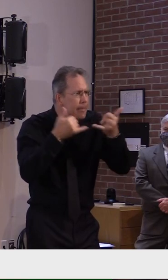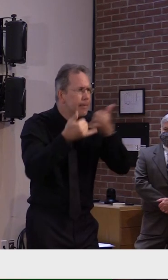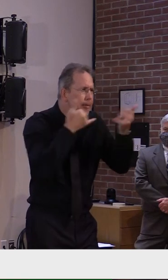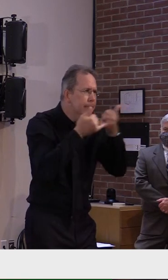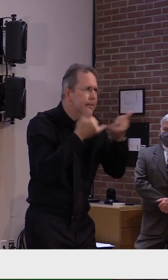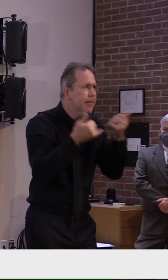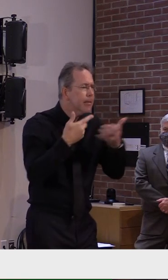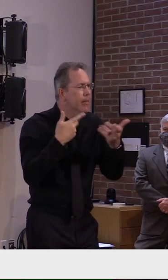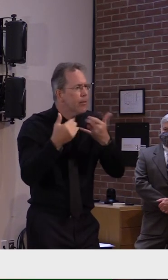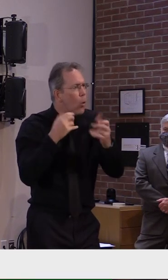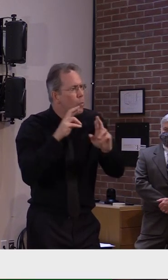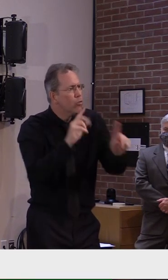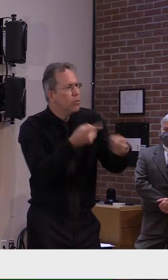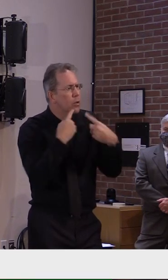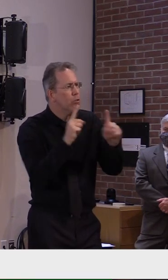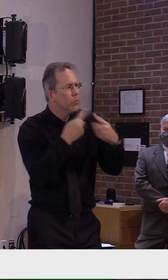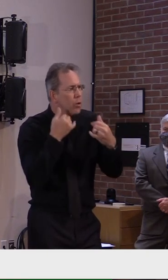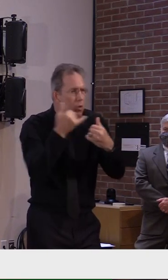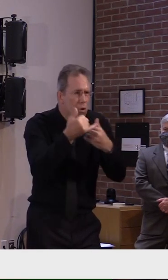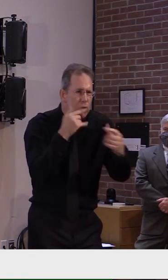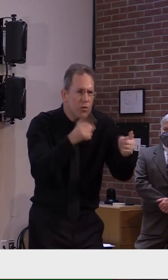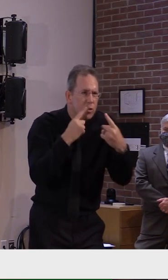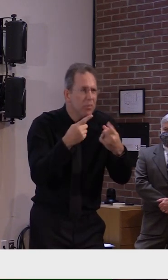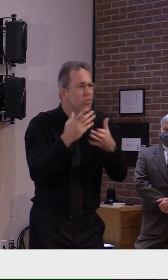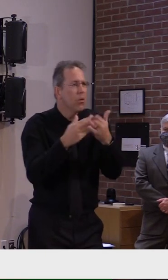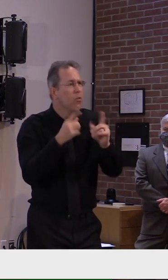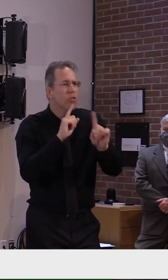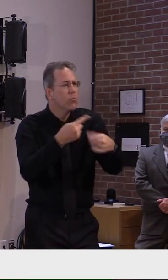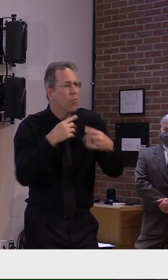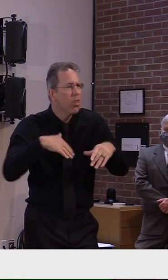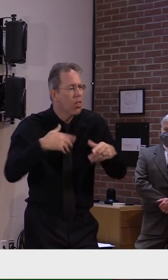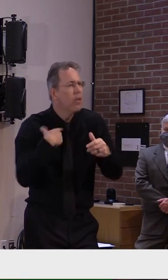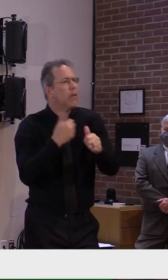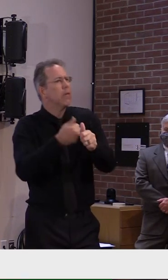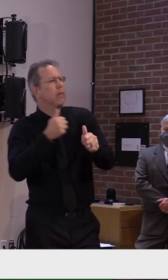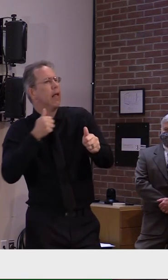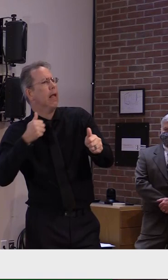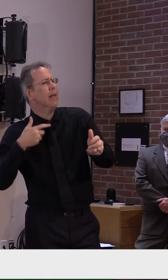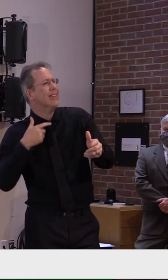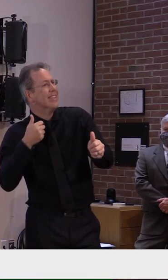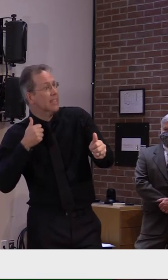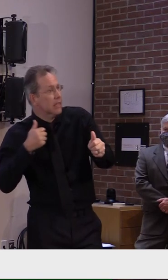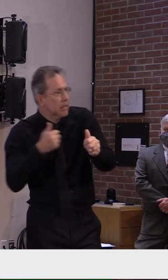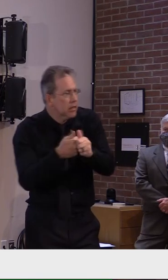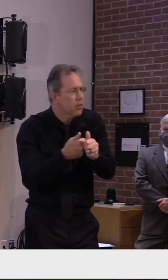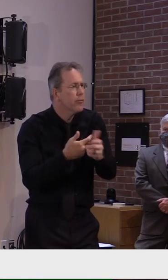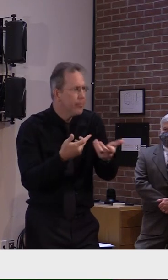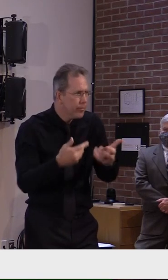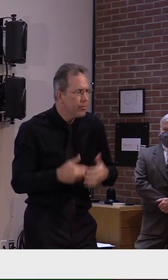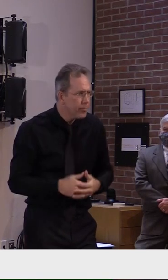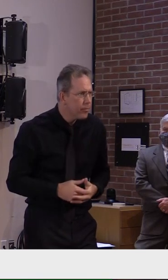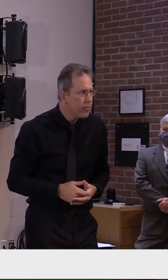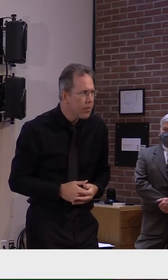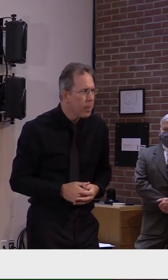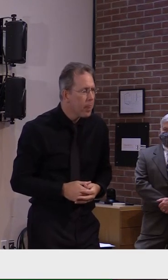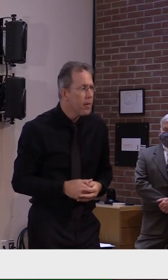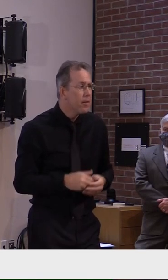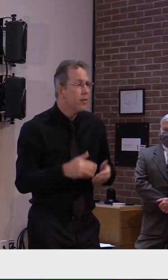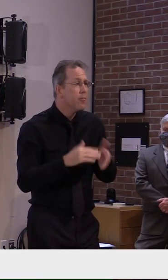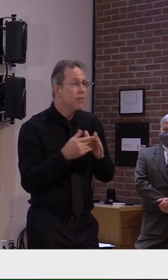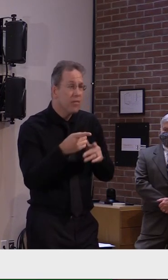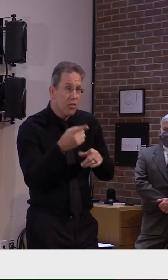doing the best we can. But everyone who is contacted should answer the phone and,